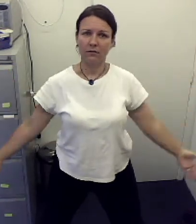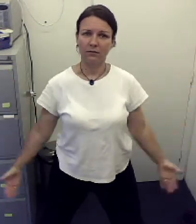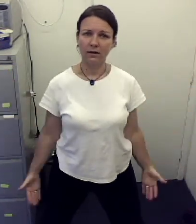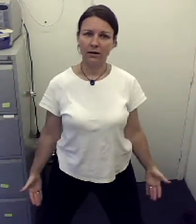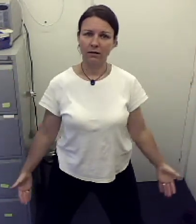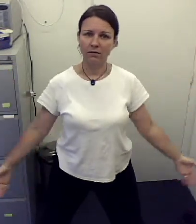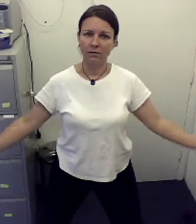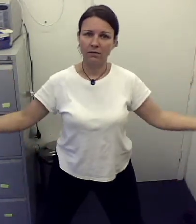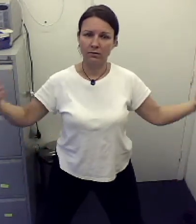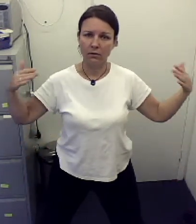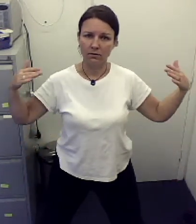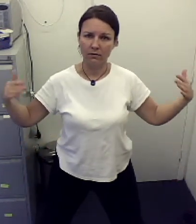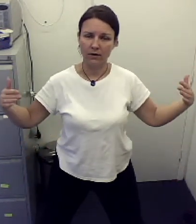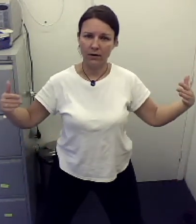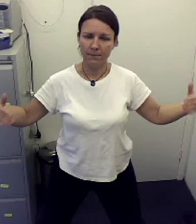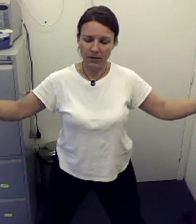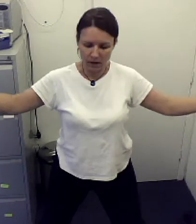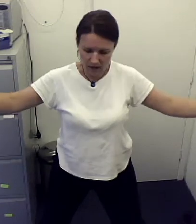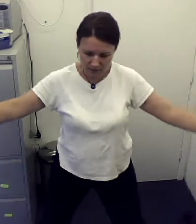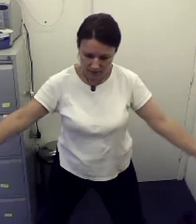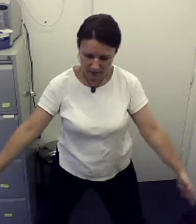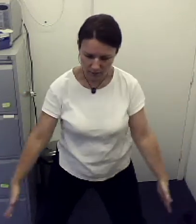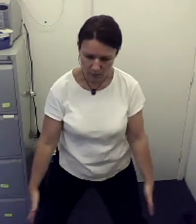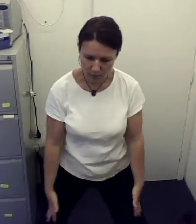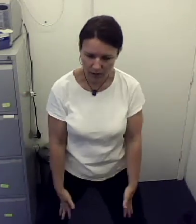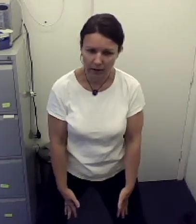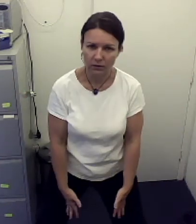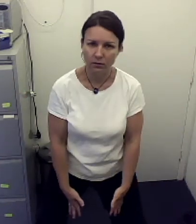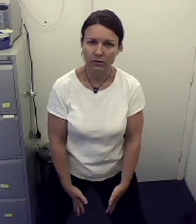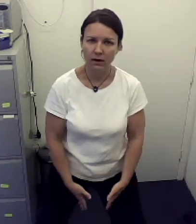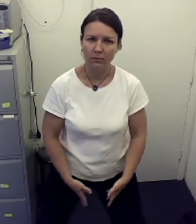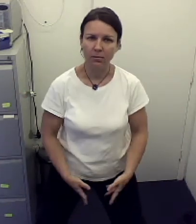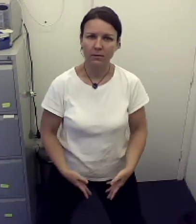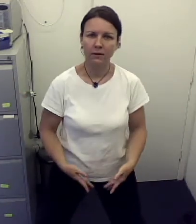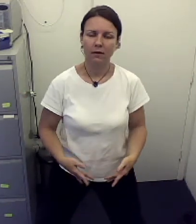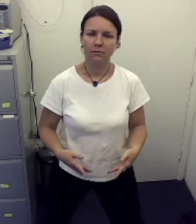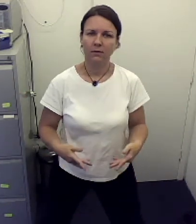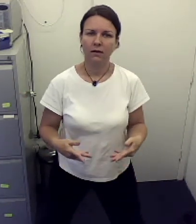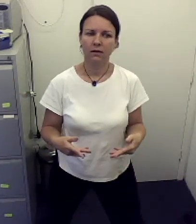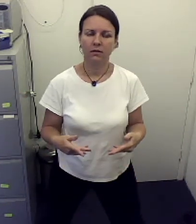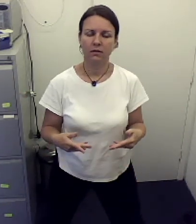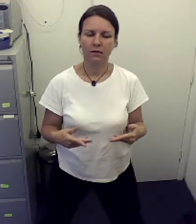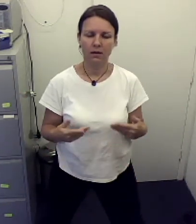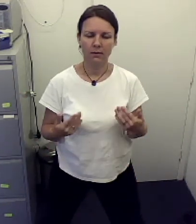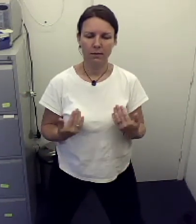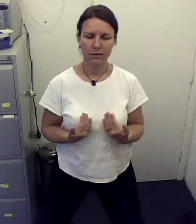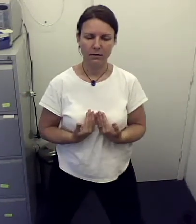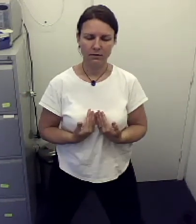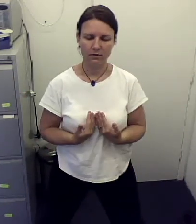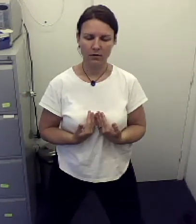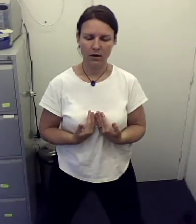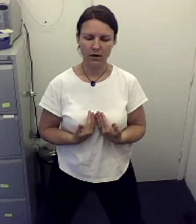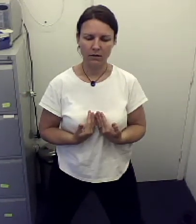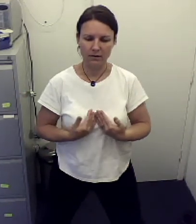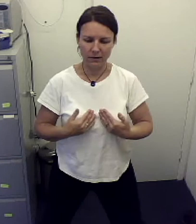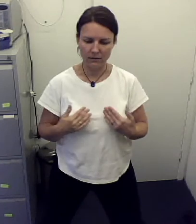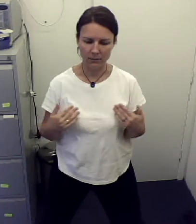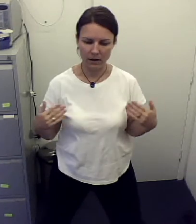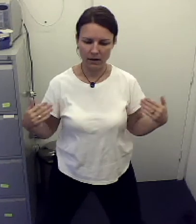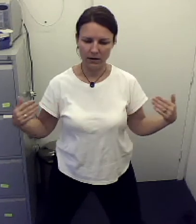your surrounding area within your golden sphere. And seeing white gold light bubbling up from the air. Coming up into your heart. And expanding